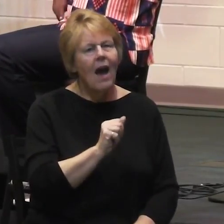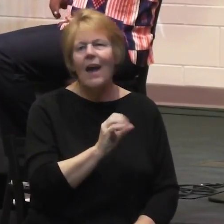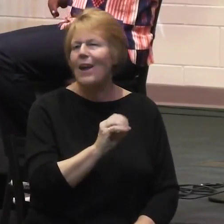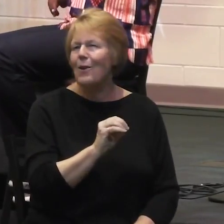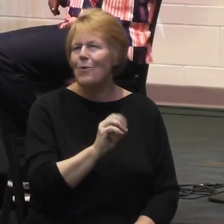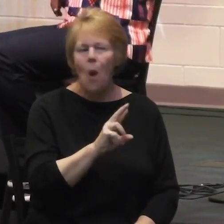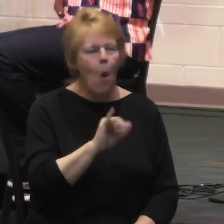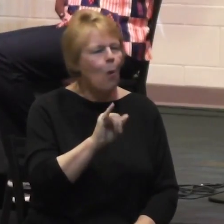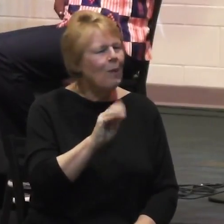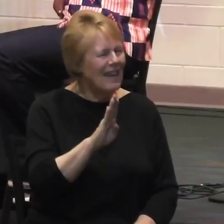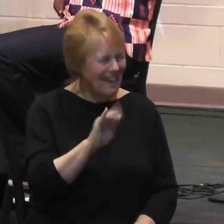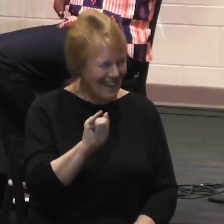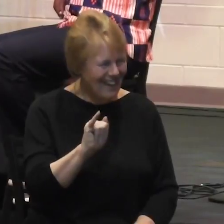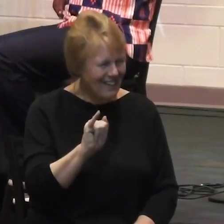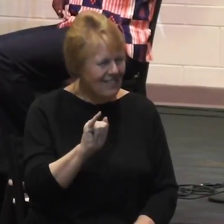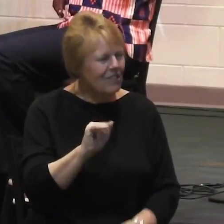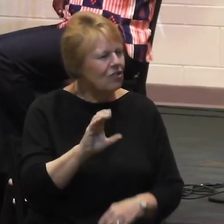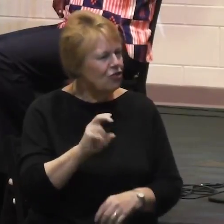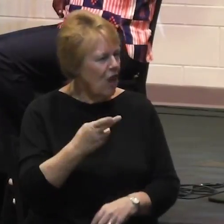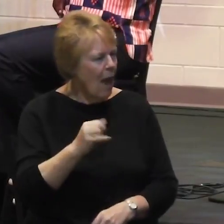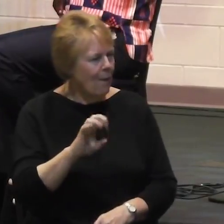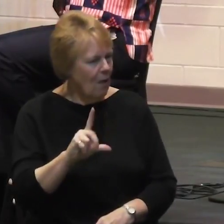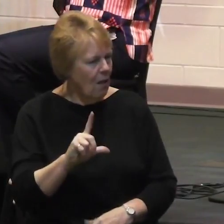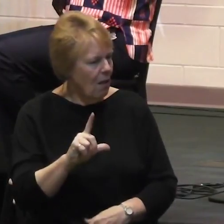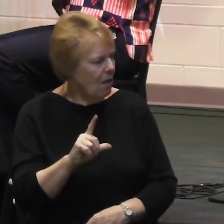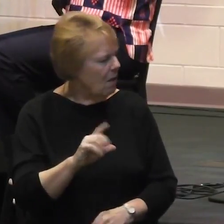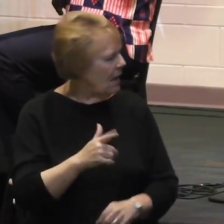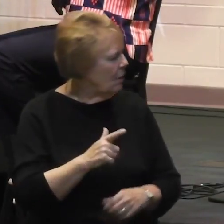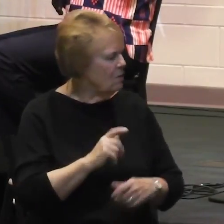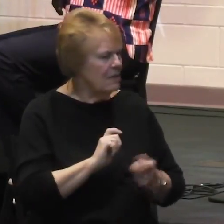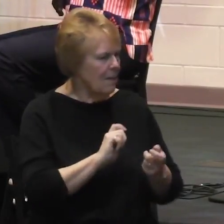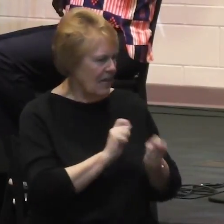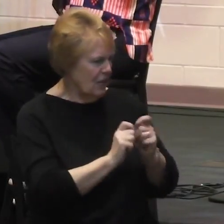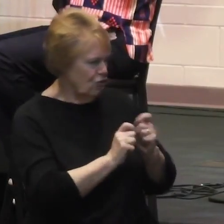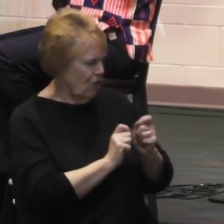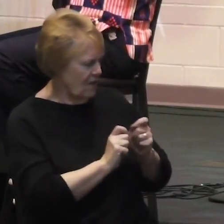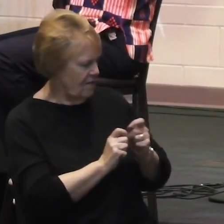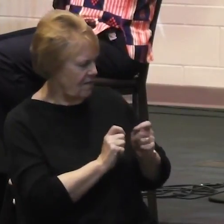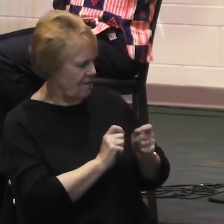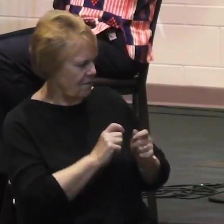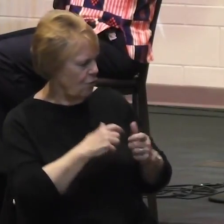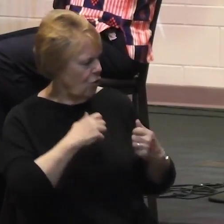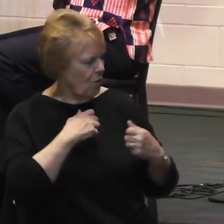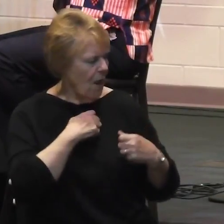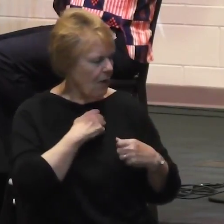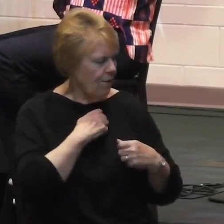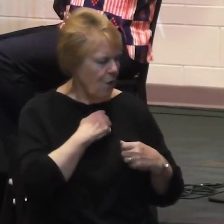LifeSpring Chapel... You know what? We're going to make an adjustment here. It works better this way.